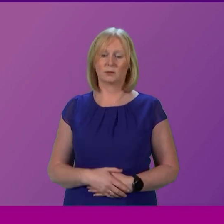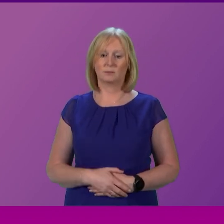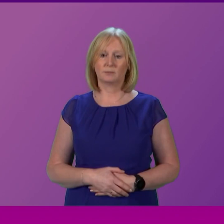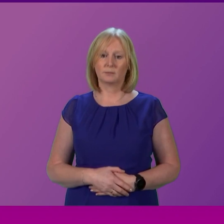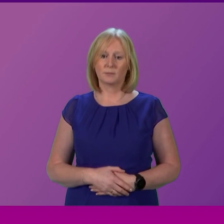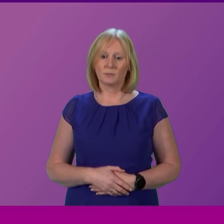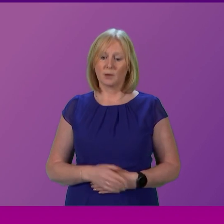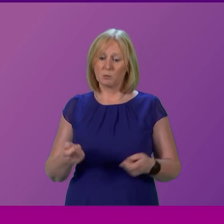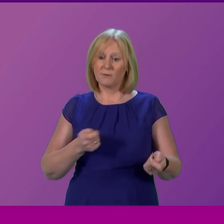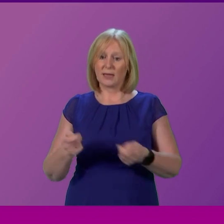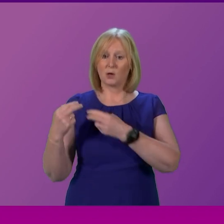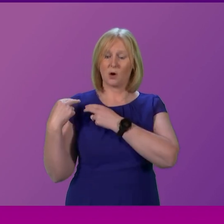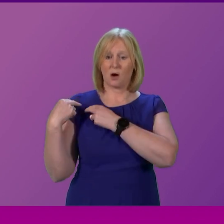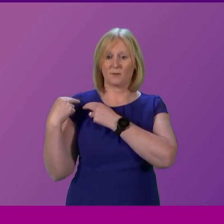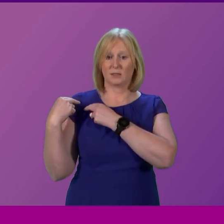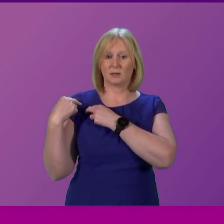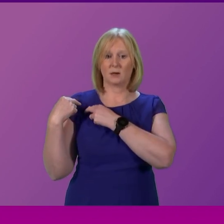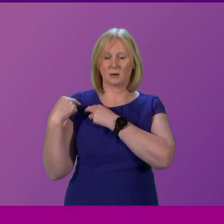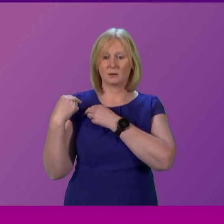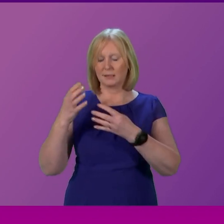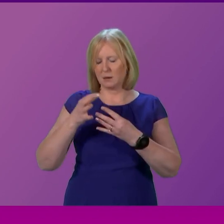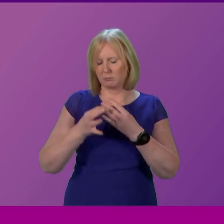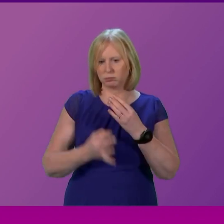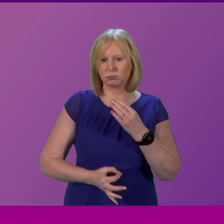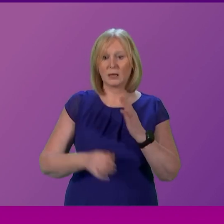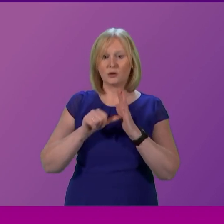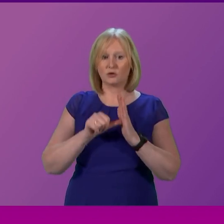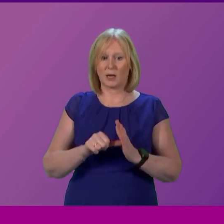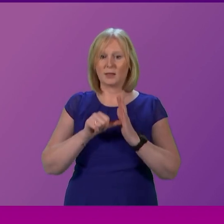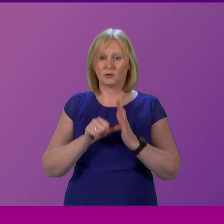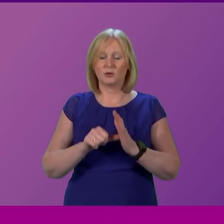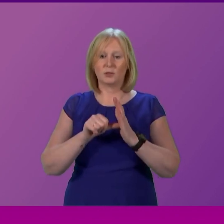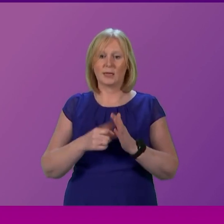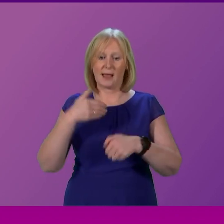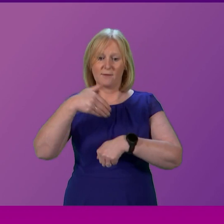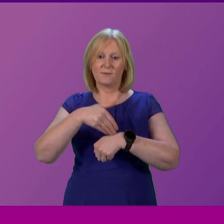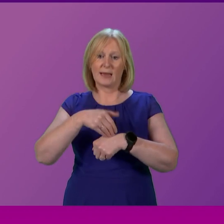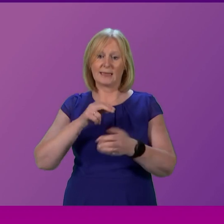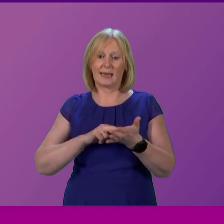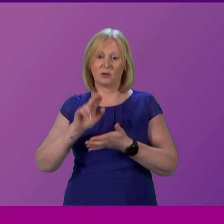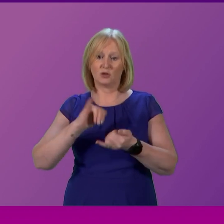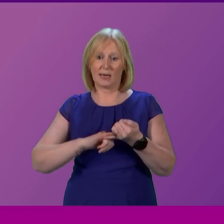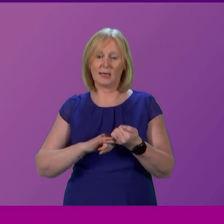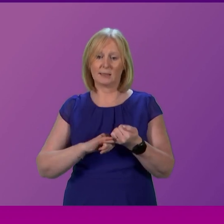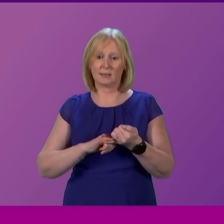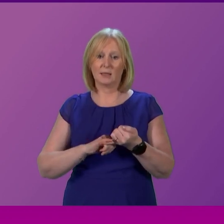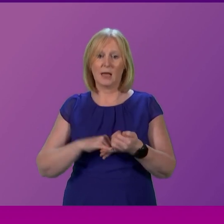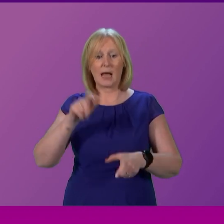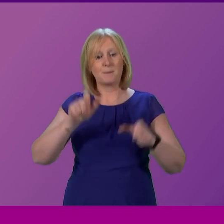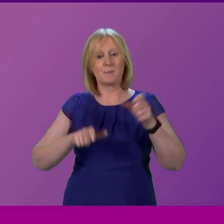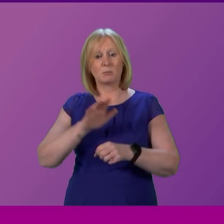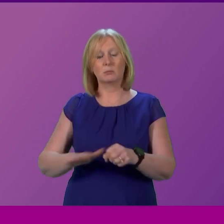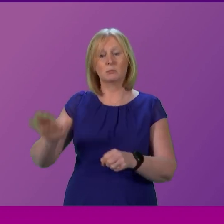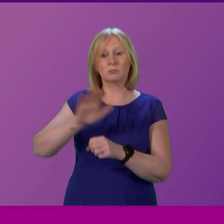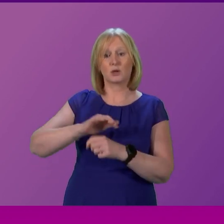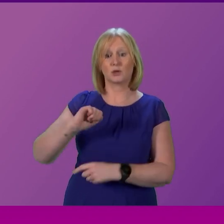I have outlined, unprecedented challenges continue to have a real impact in the NHS and on people right across